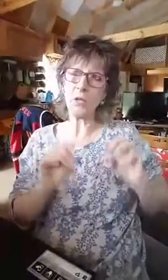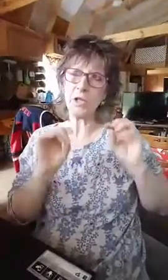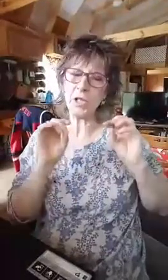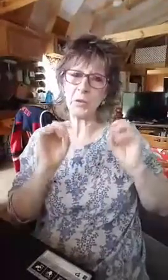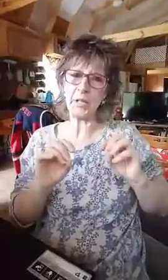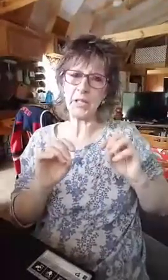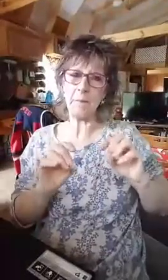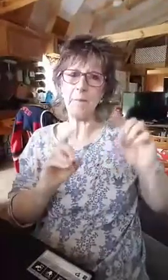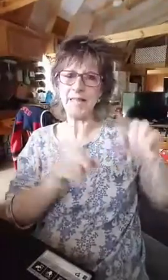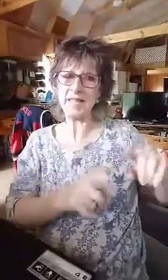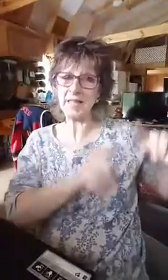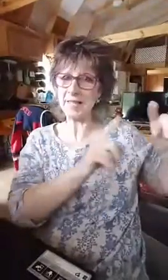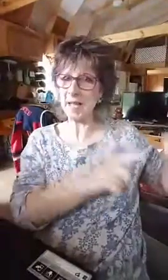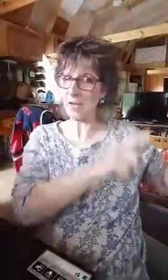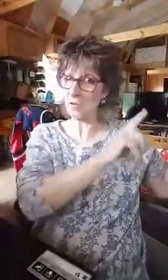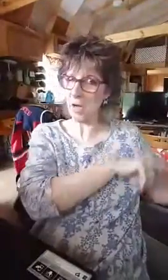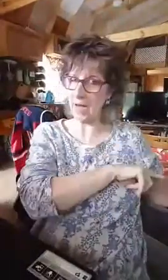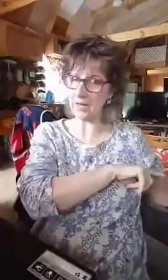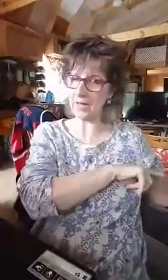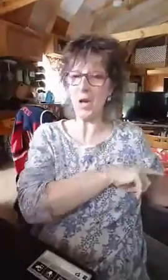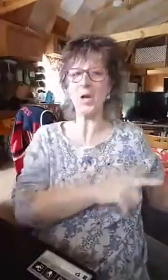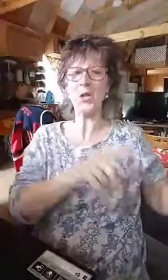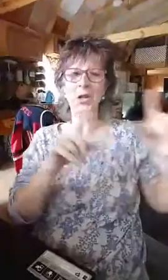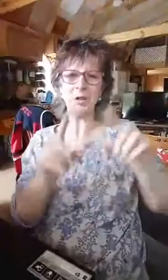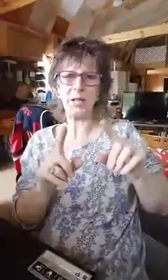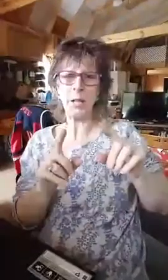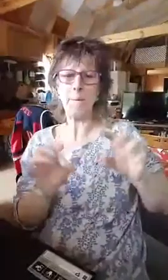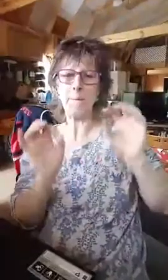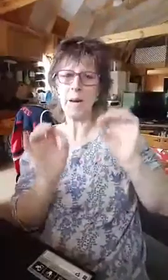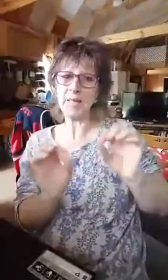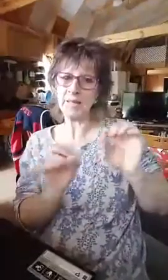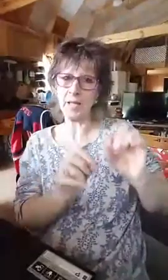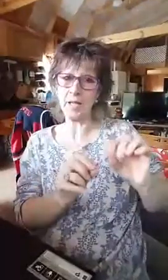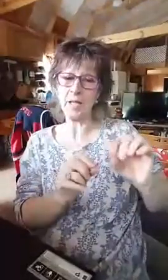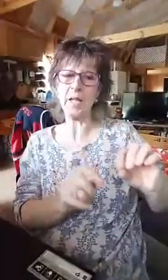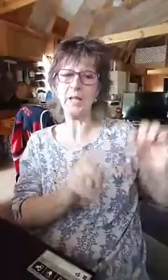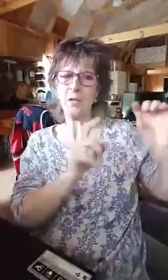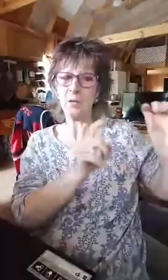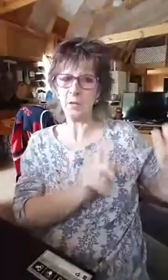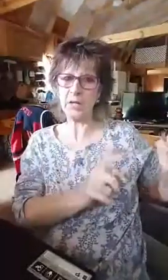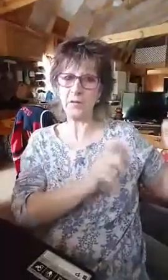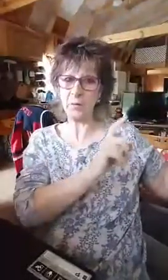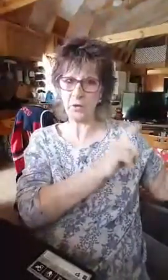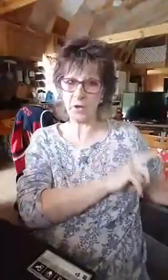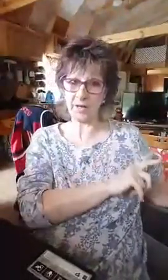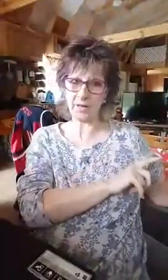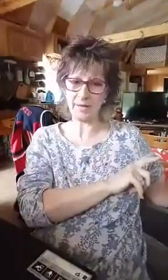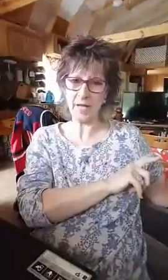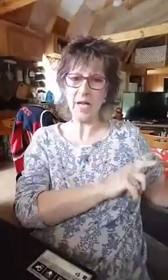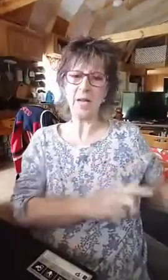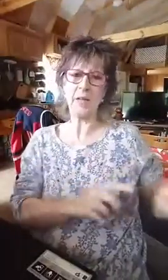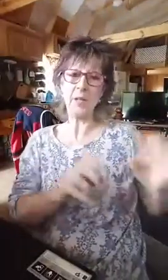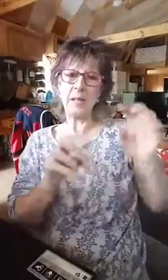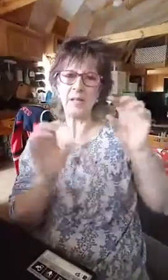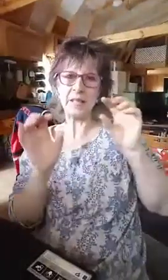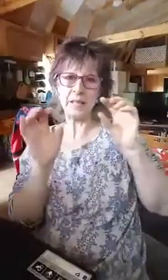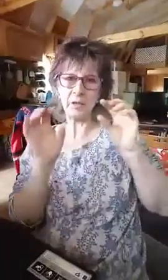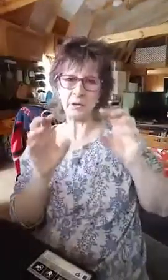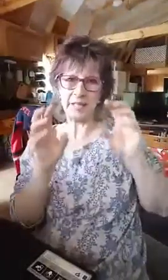decree. My son is not on drugs. You decree. My son is free from drugs. And then you begin to decree his